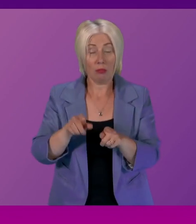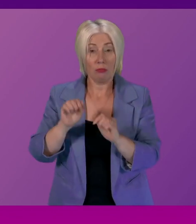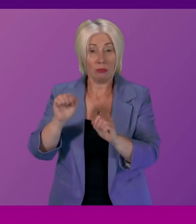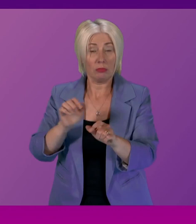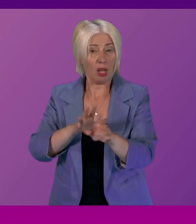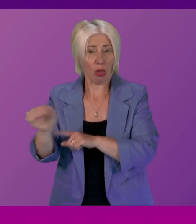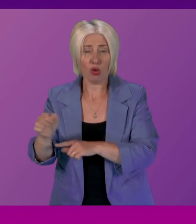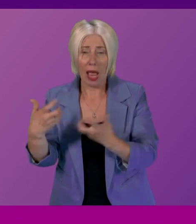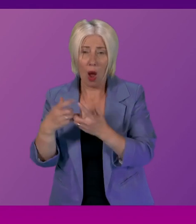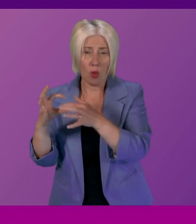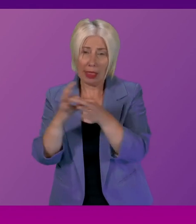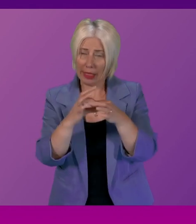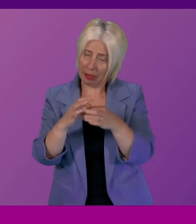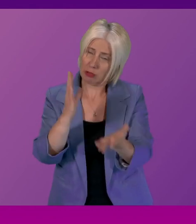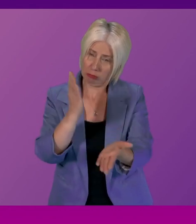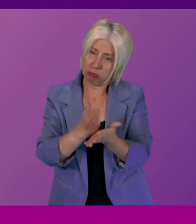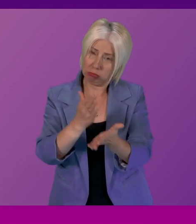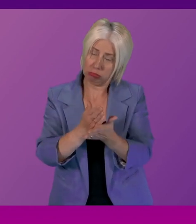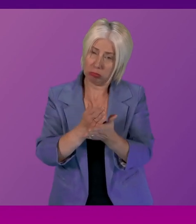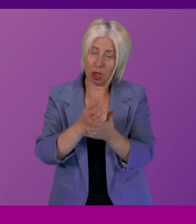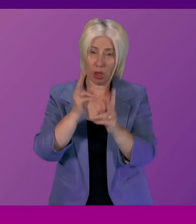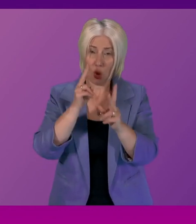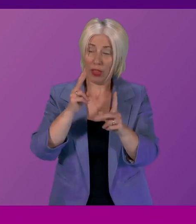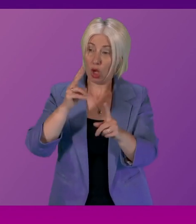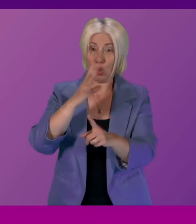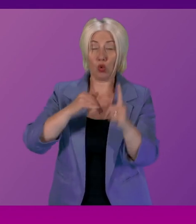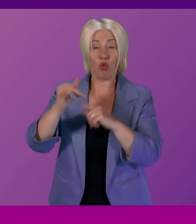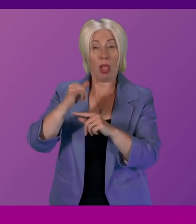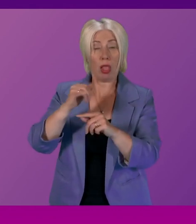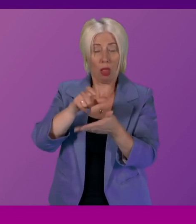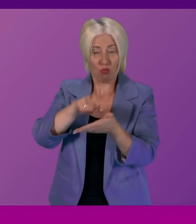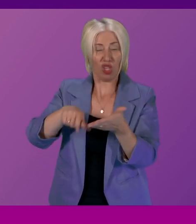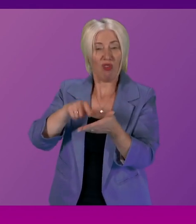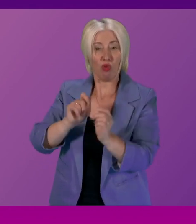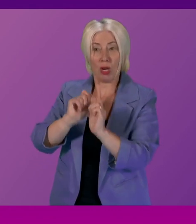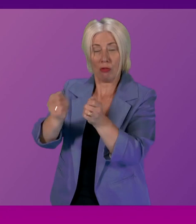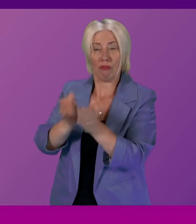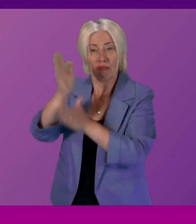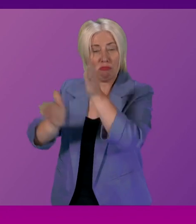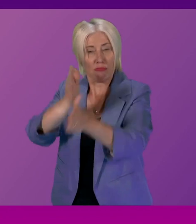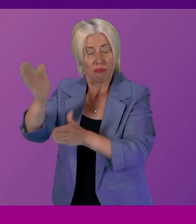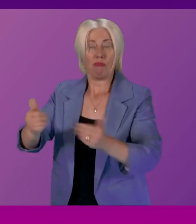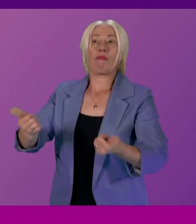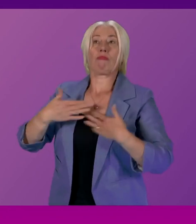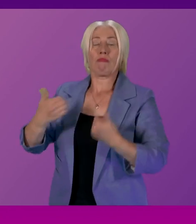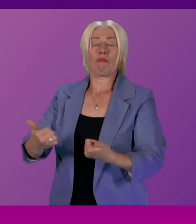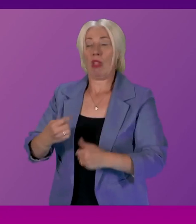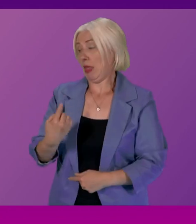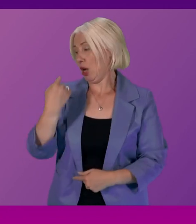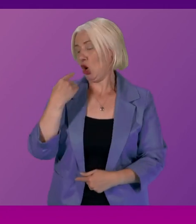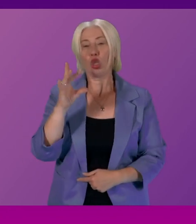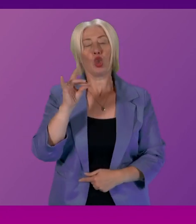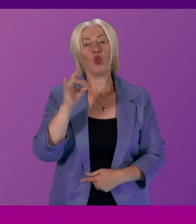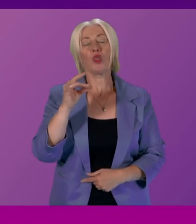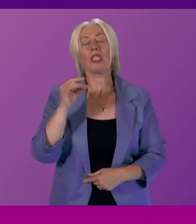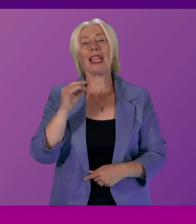culture think about social prescribing as one example of that and in cabinet on Tuesday we